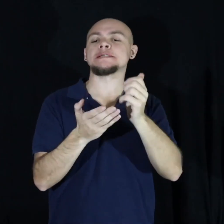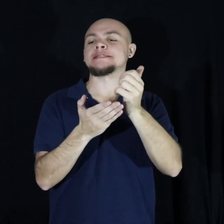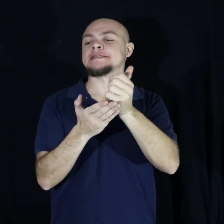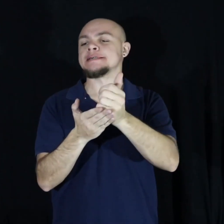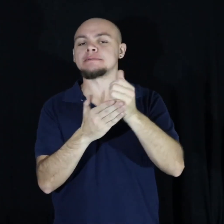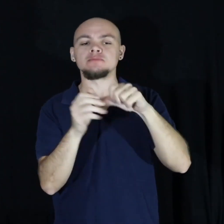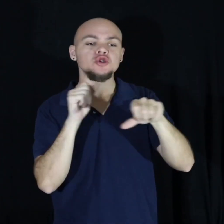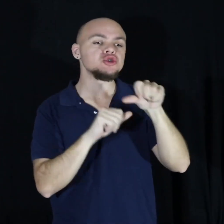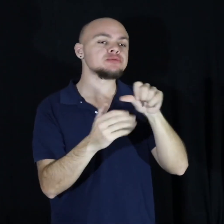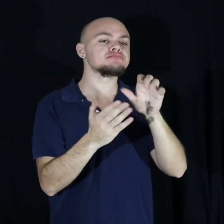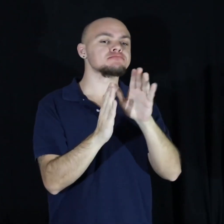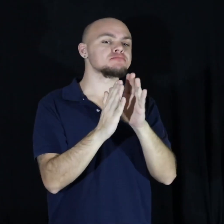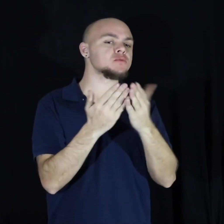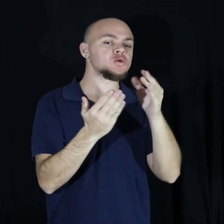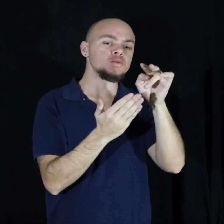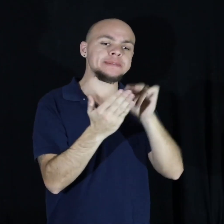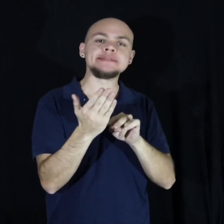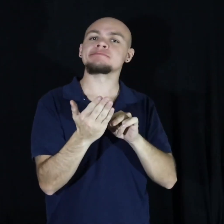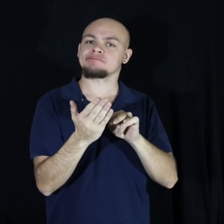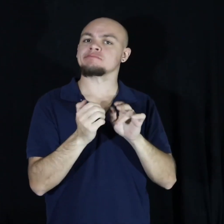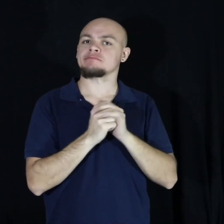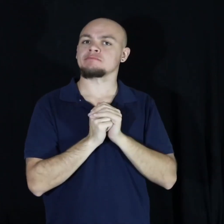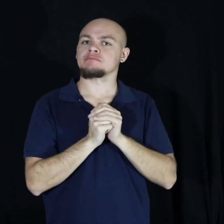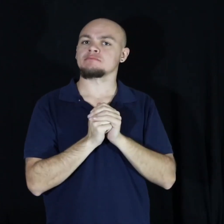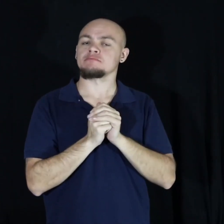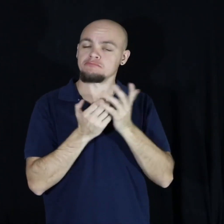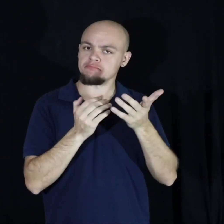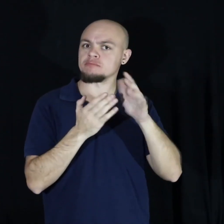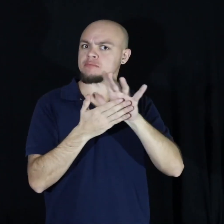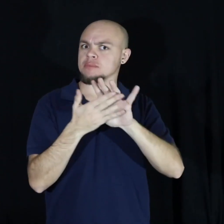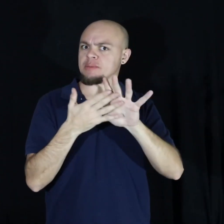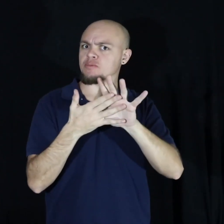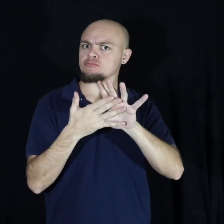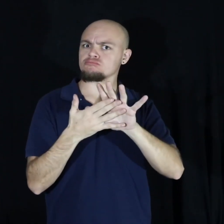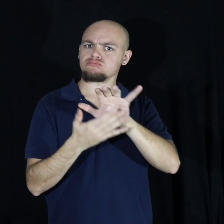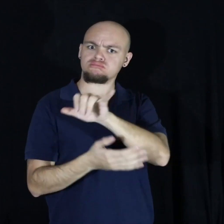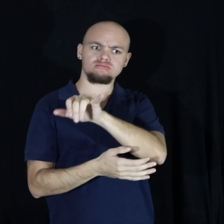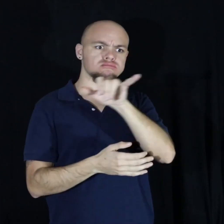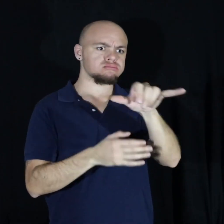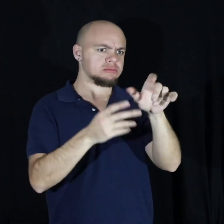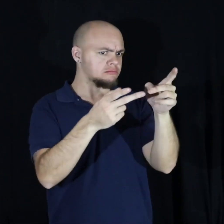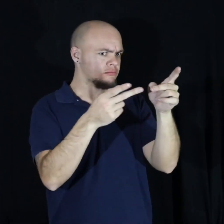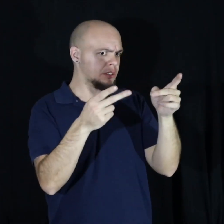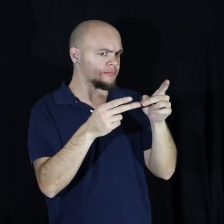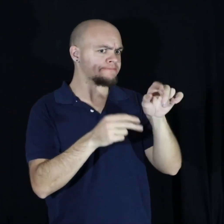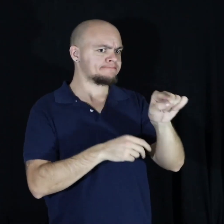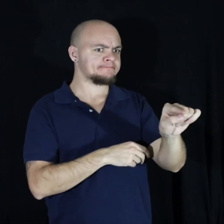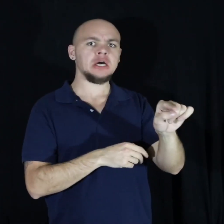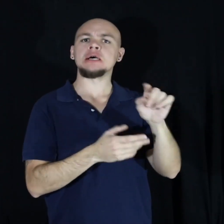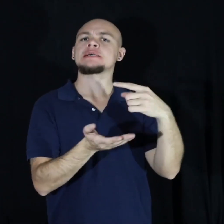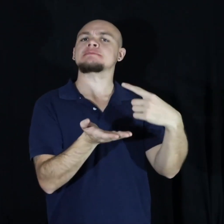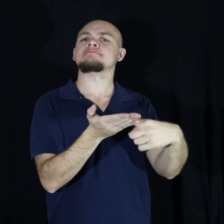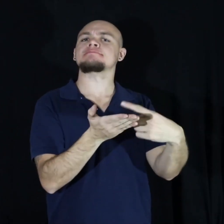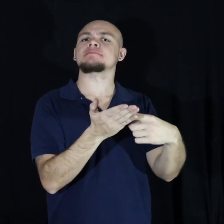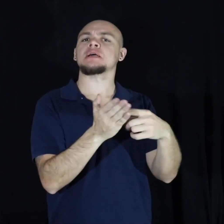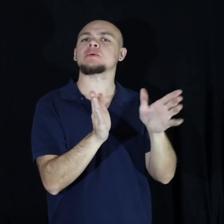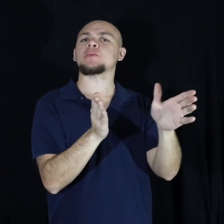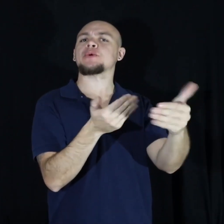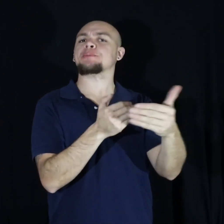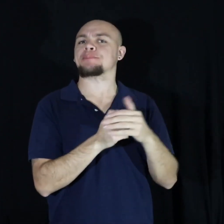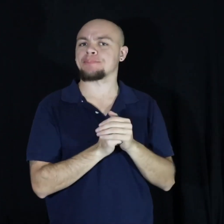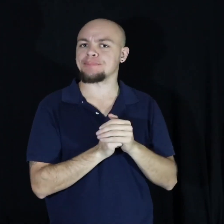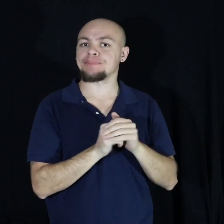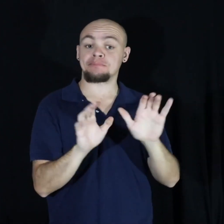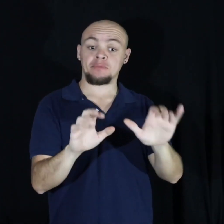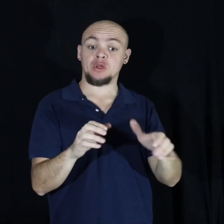books and study similar to the library is also the discussion room where we can work